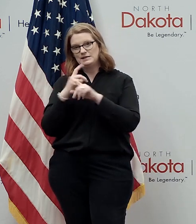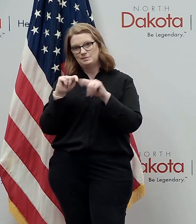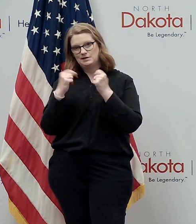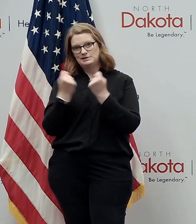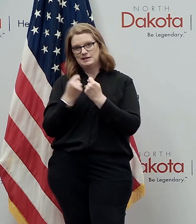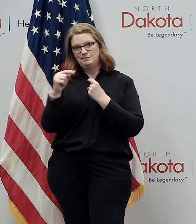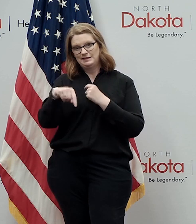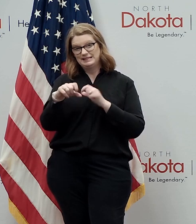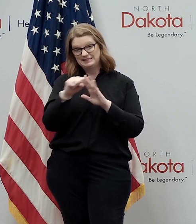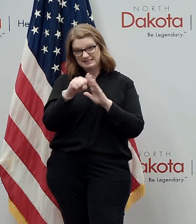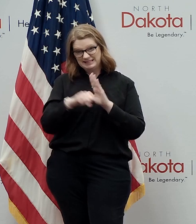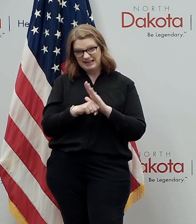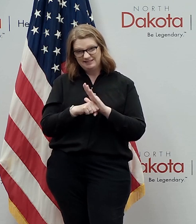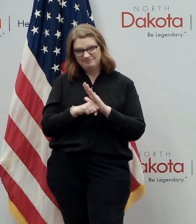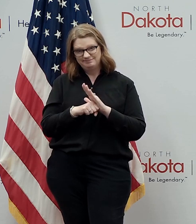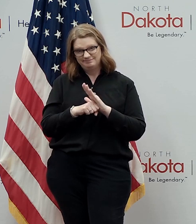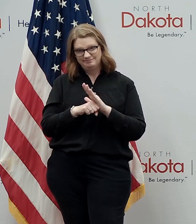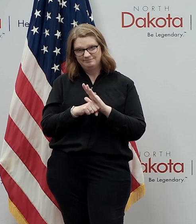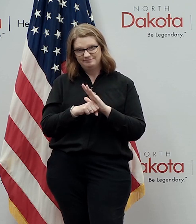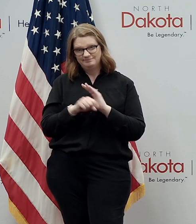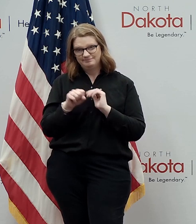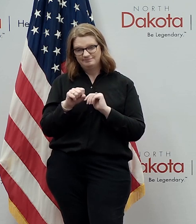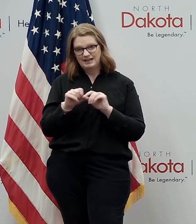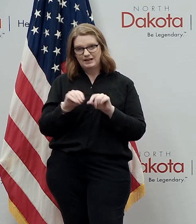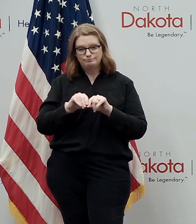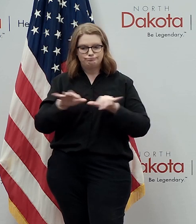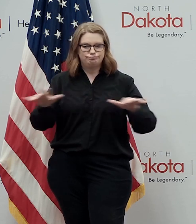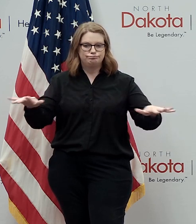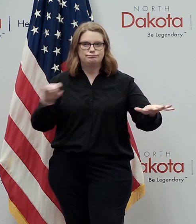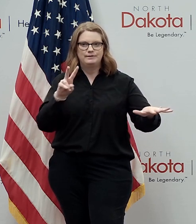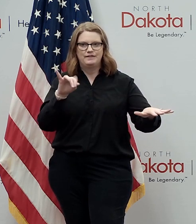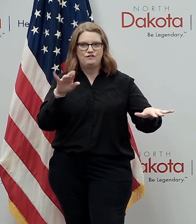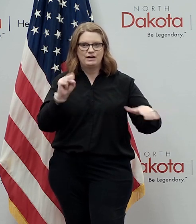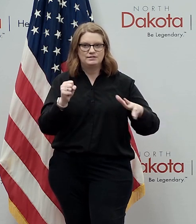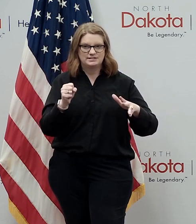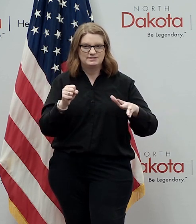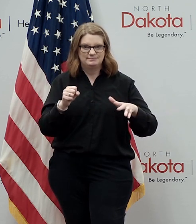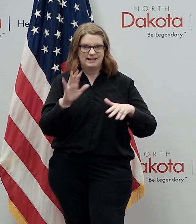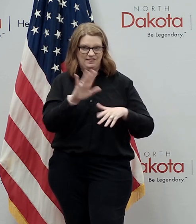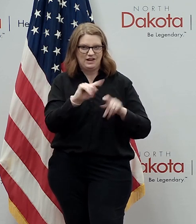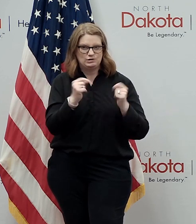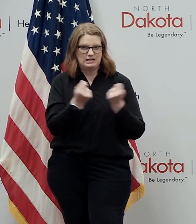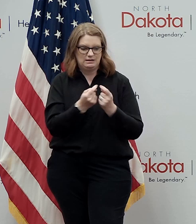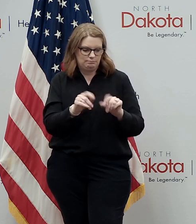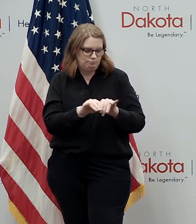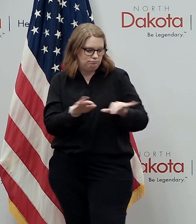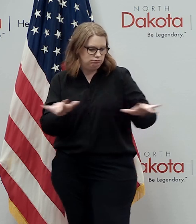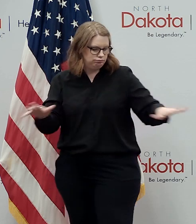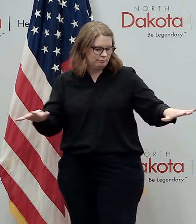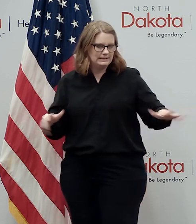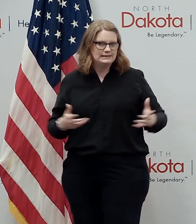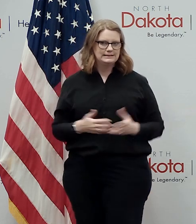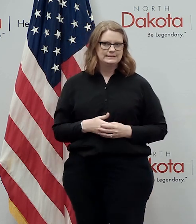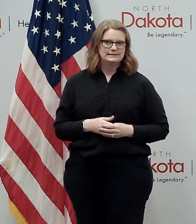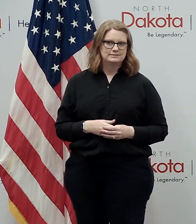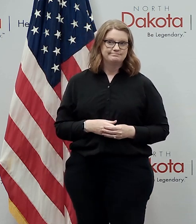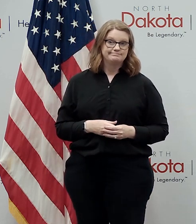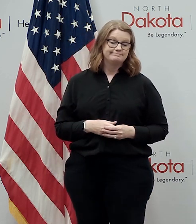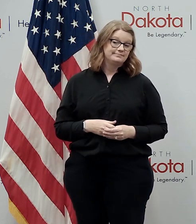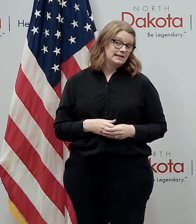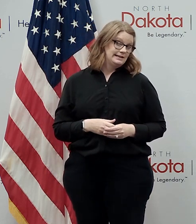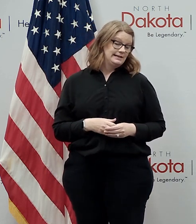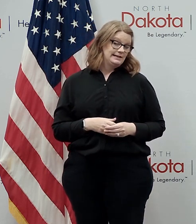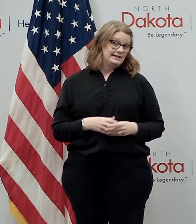our state has spread the virus throughout their team um so we have to understand that that is um still a